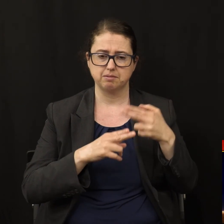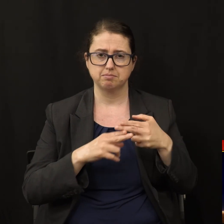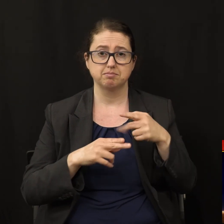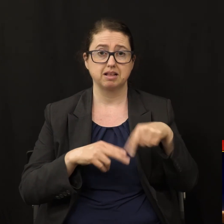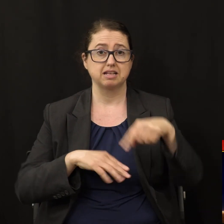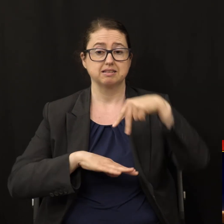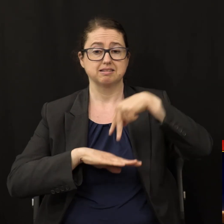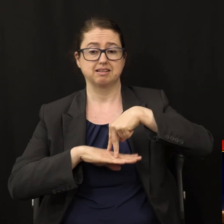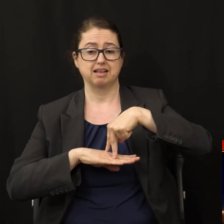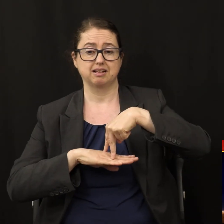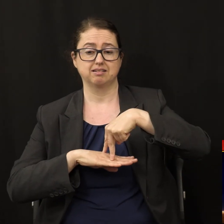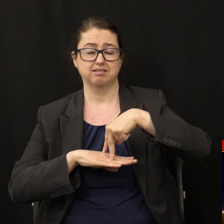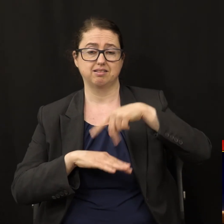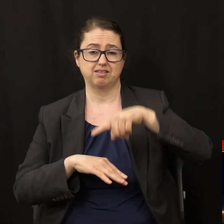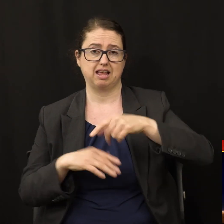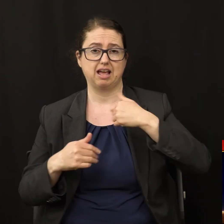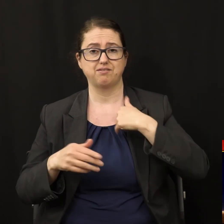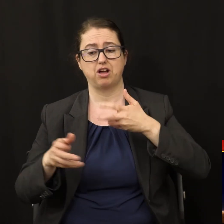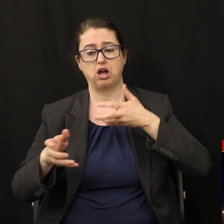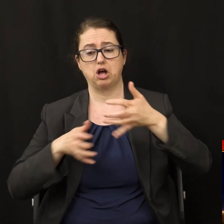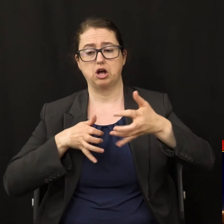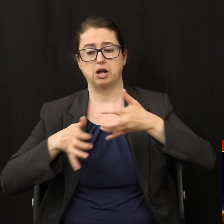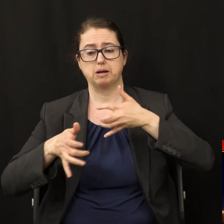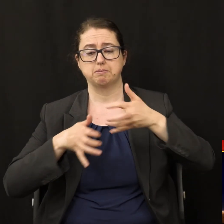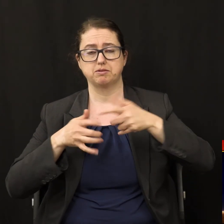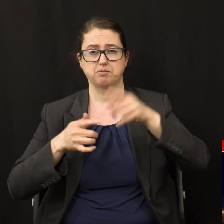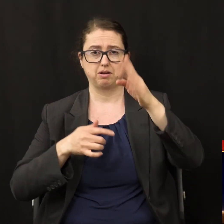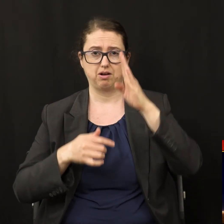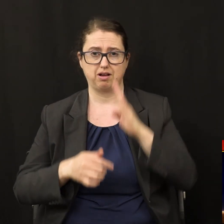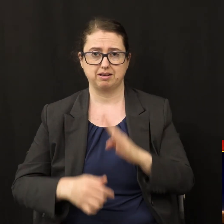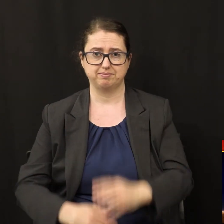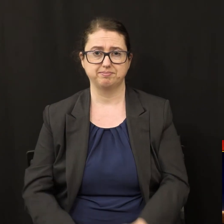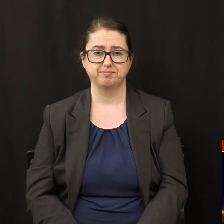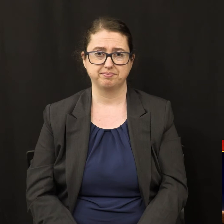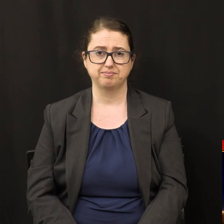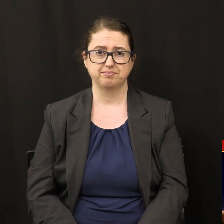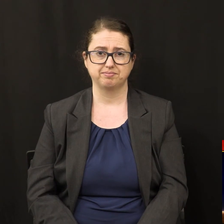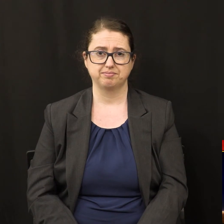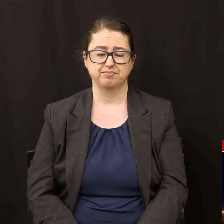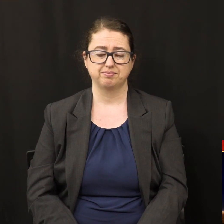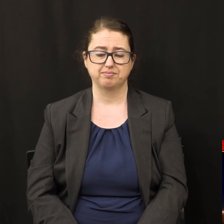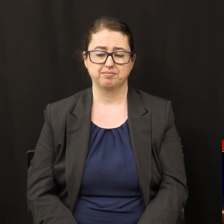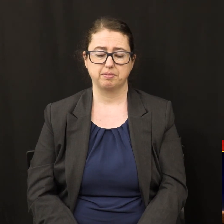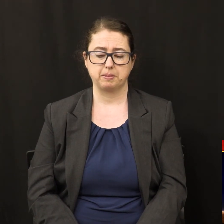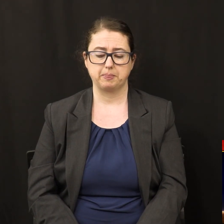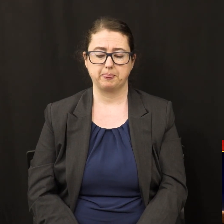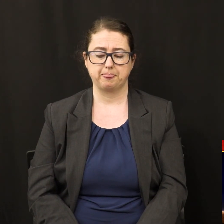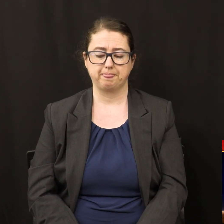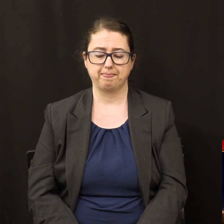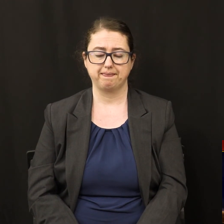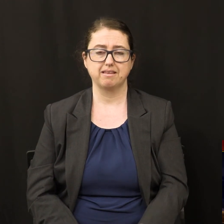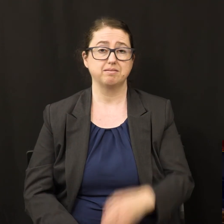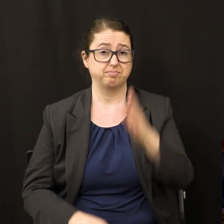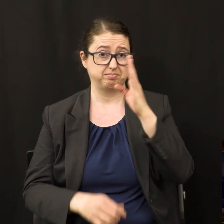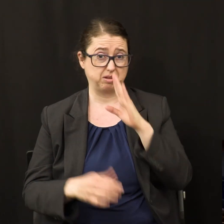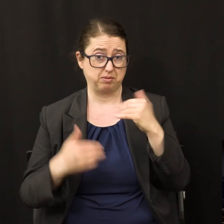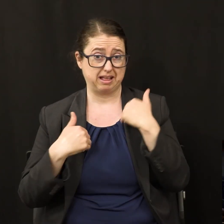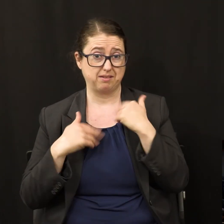having harps of God is God going to have a people who are victorious over the beast his